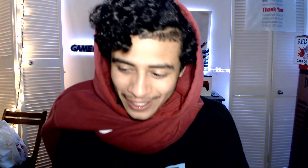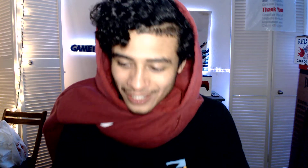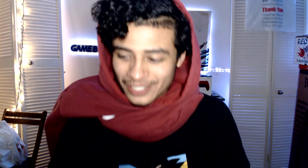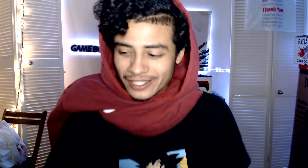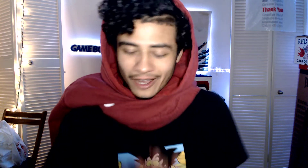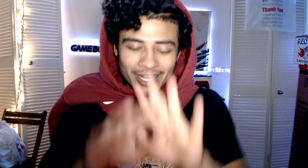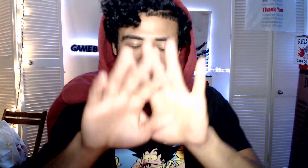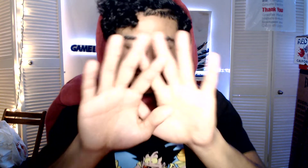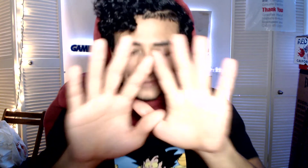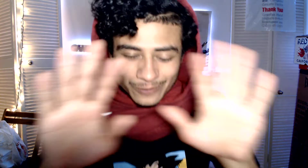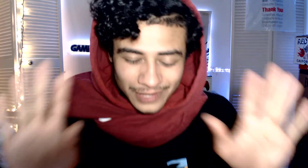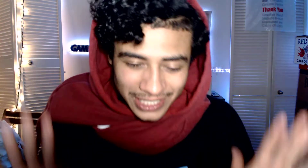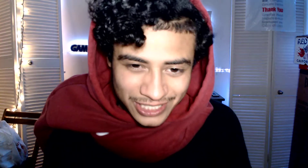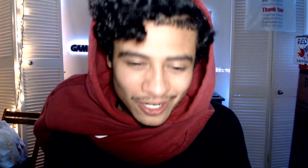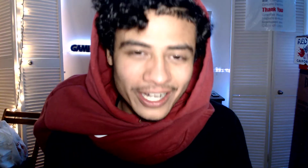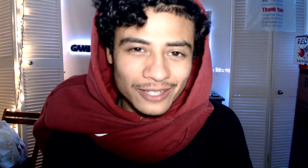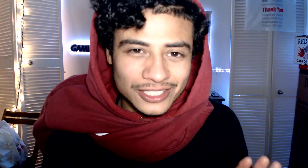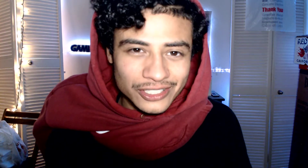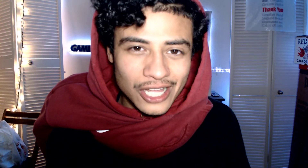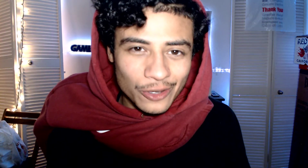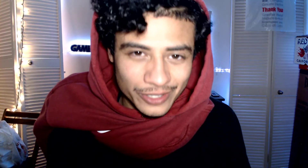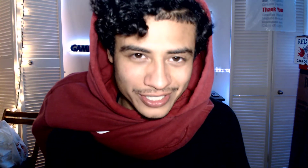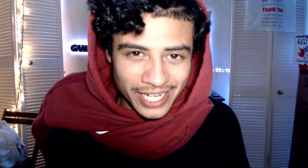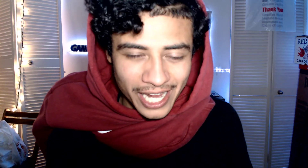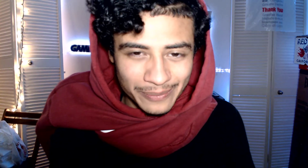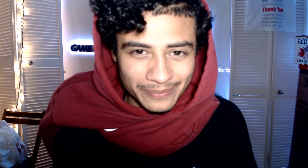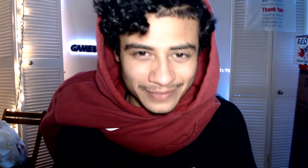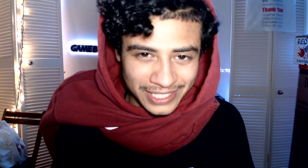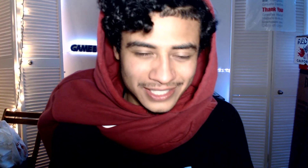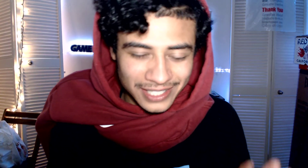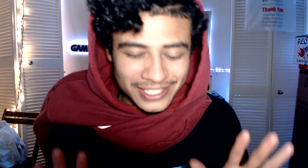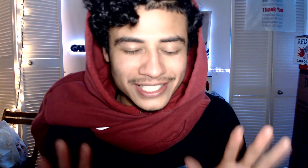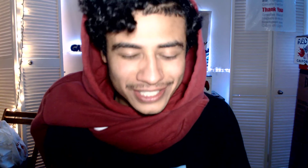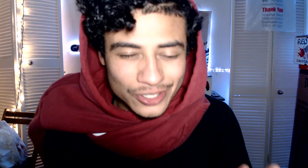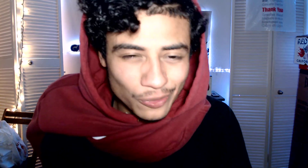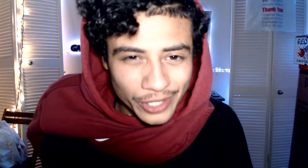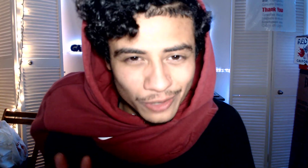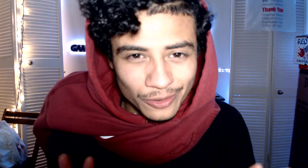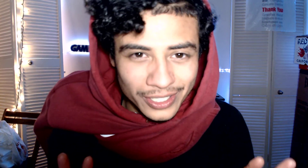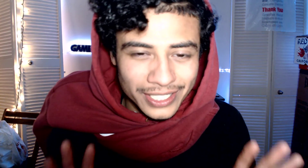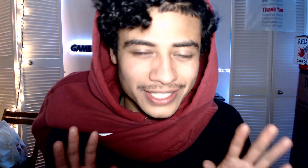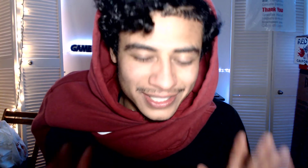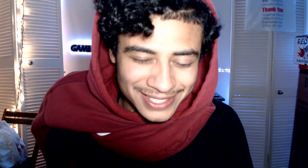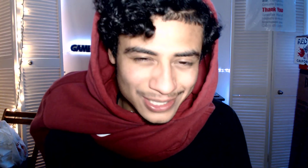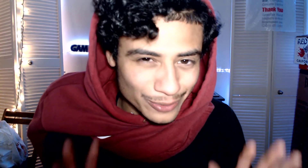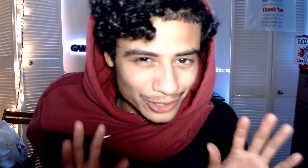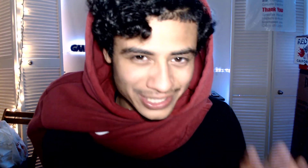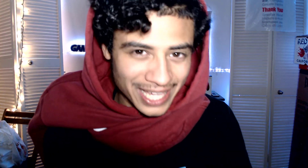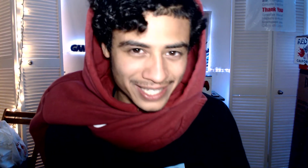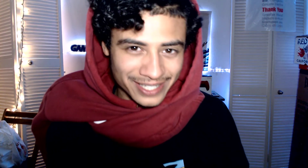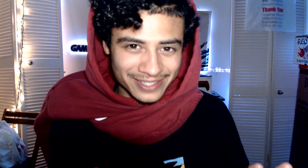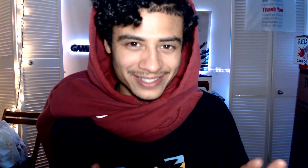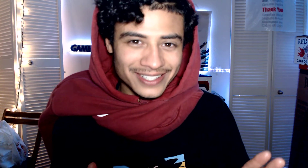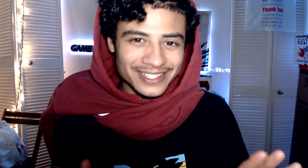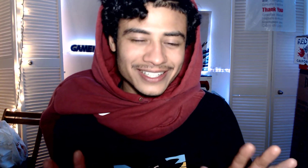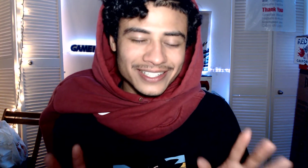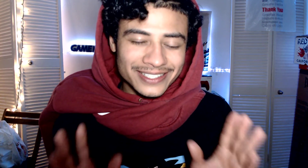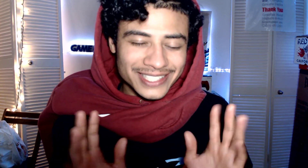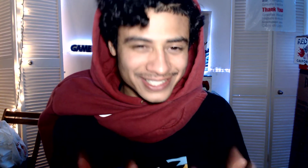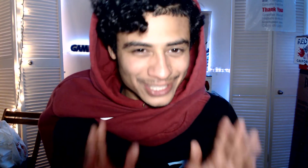Alright. Let's start out slow this time. Let's, let's, this is the real, this is the real take. This is